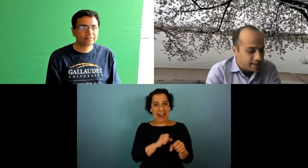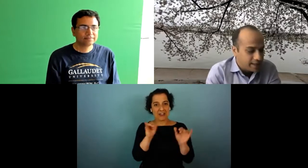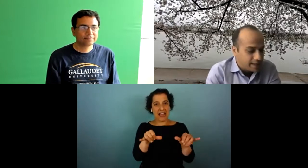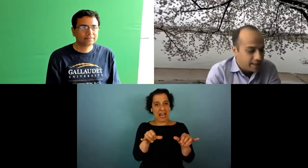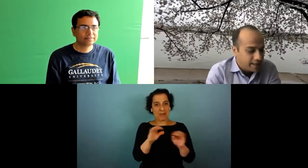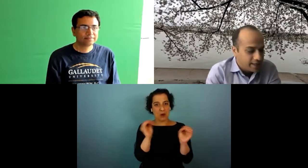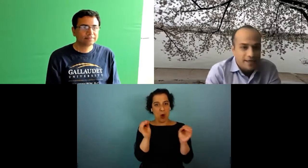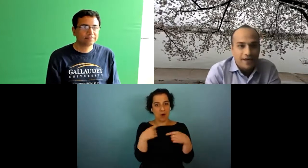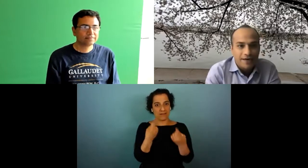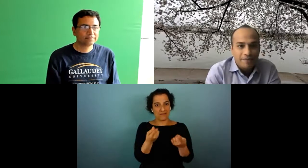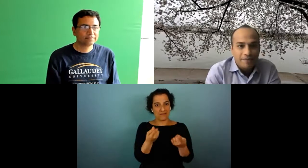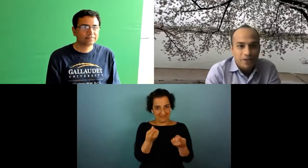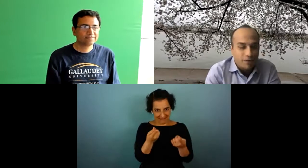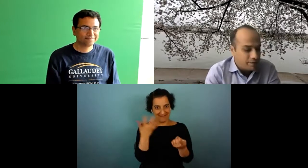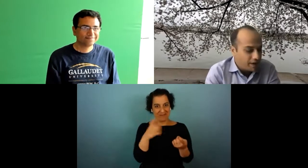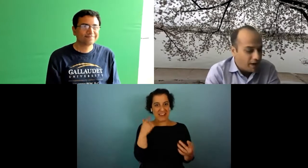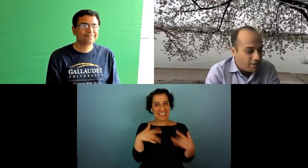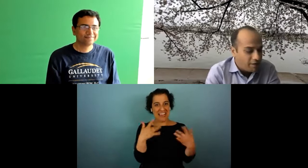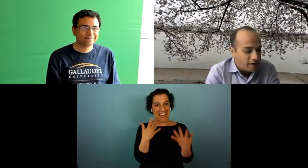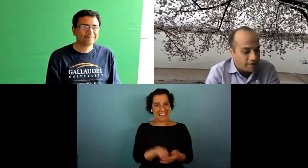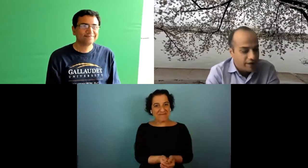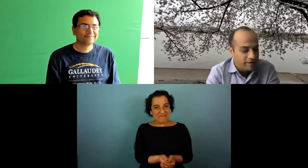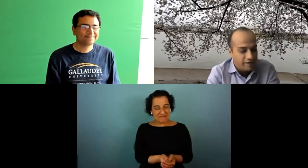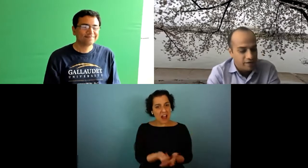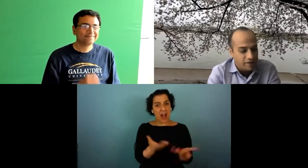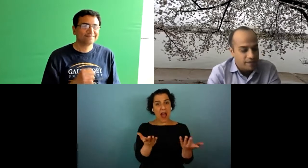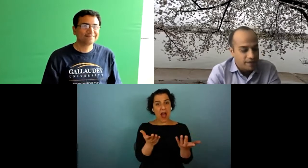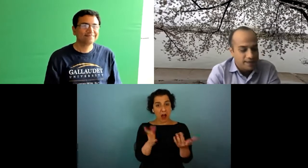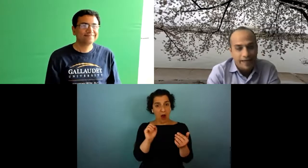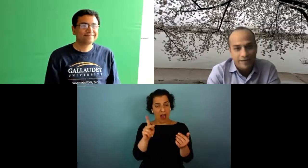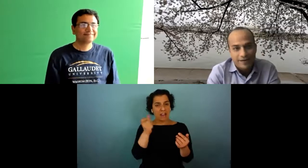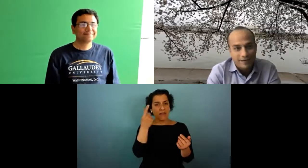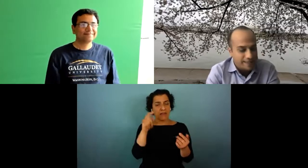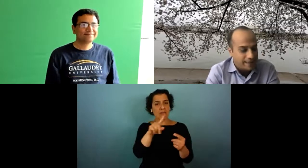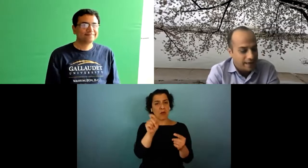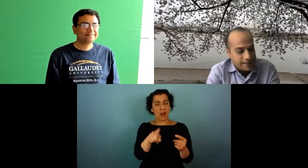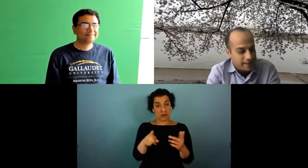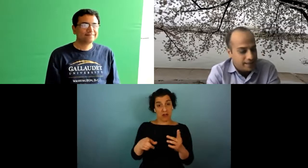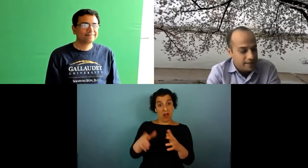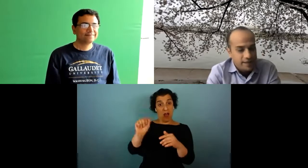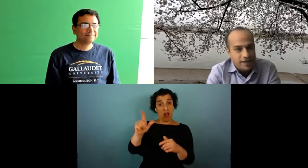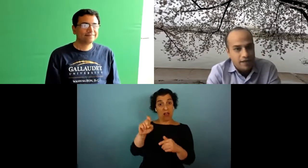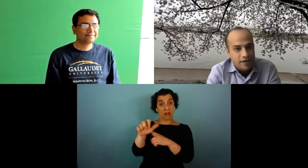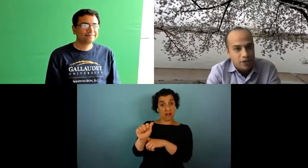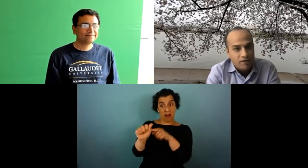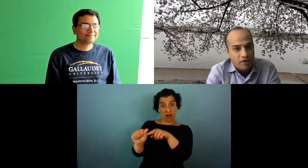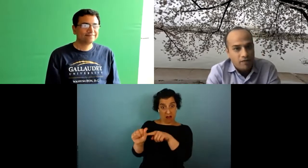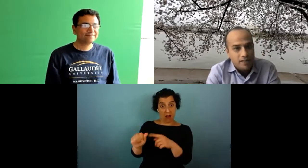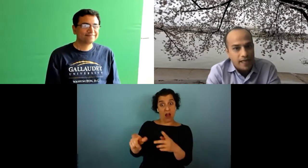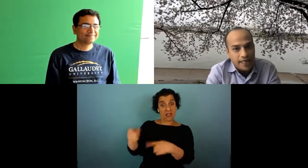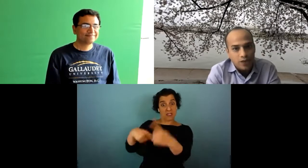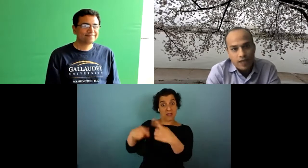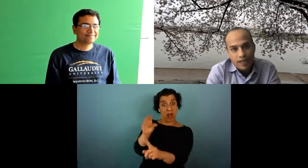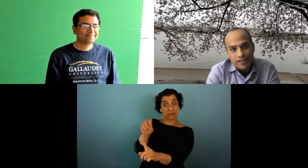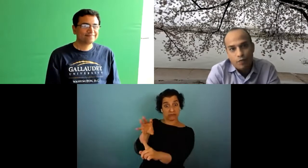that's really exciting um so how far are we away from a sign recognizing alexa uh which performs